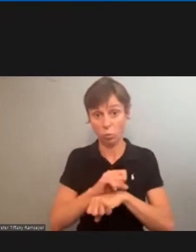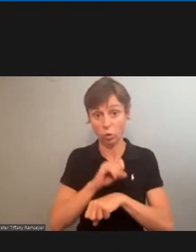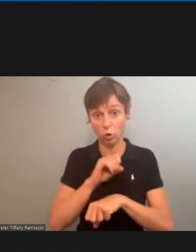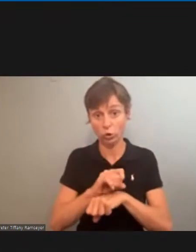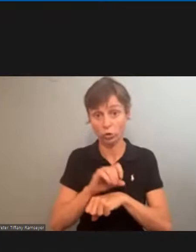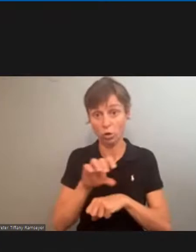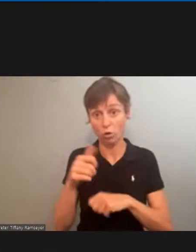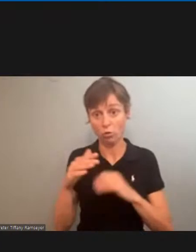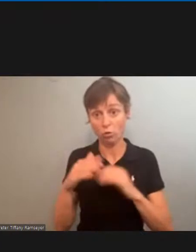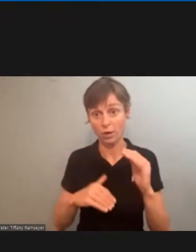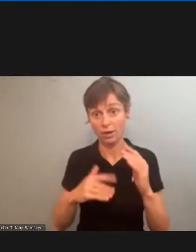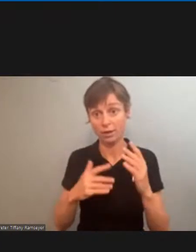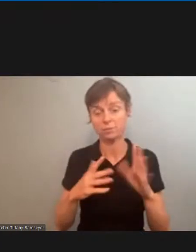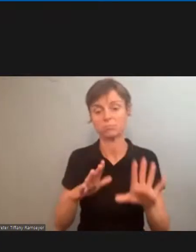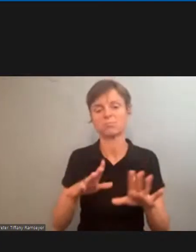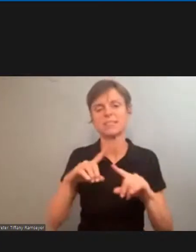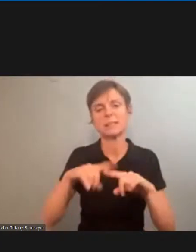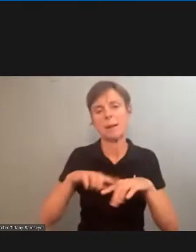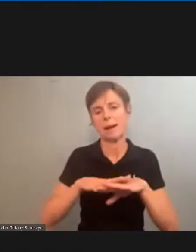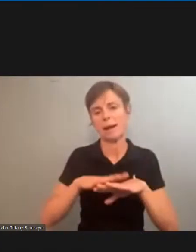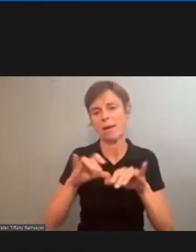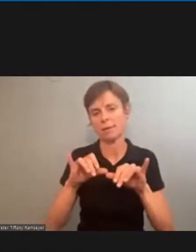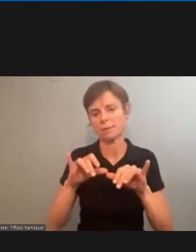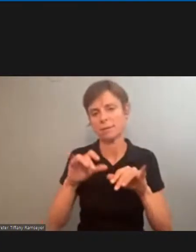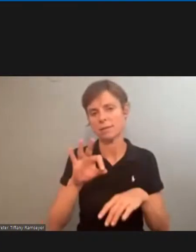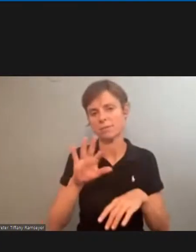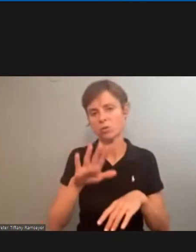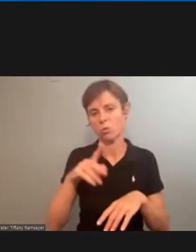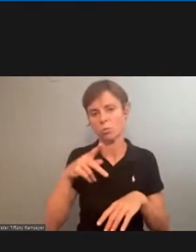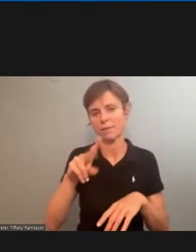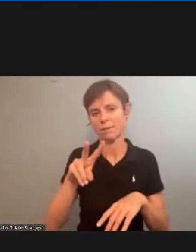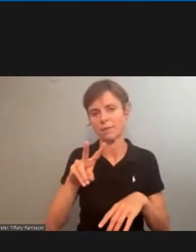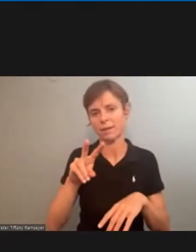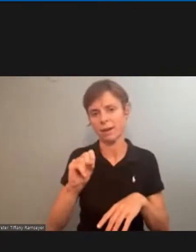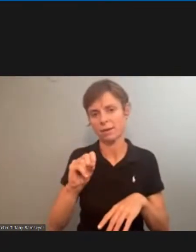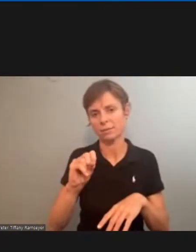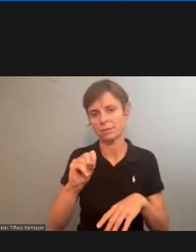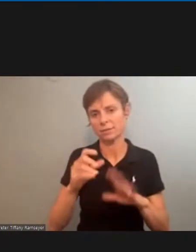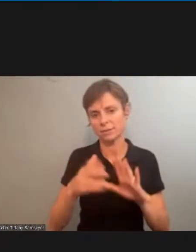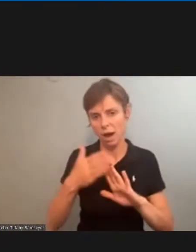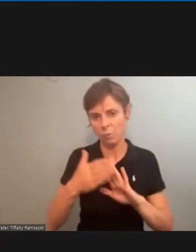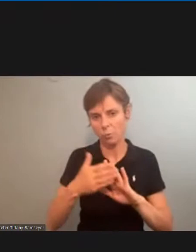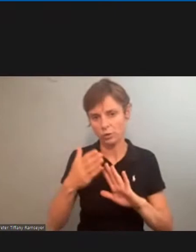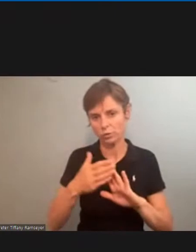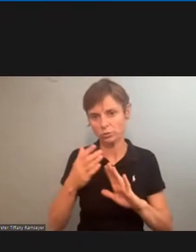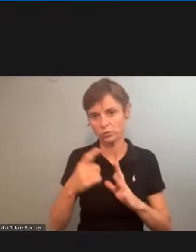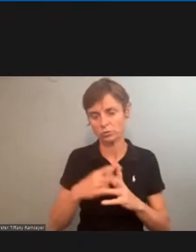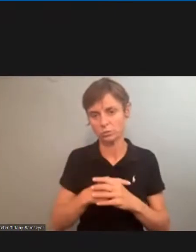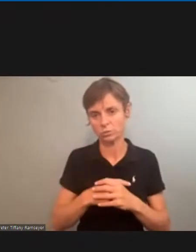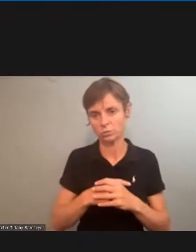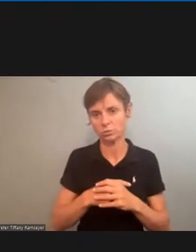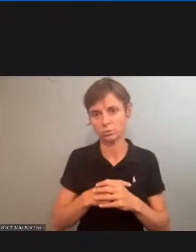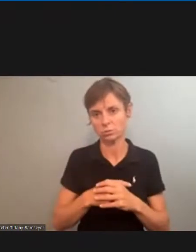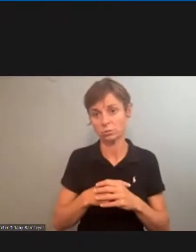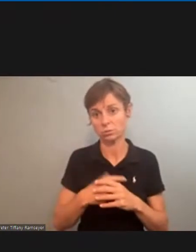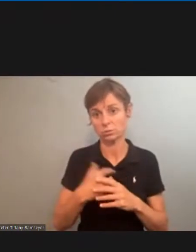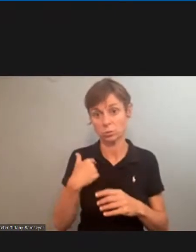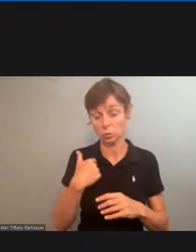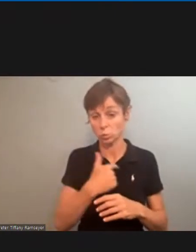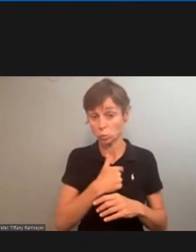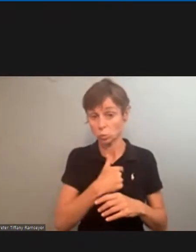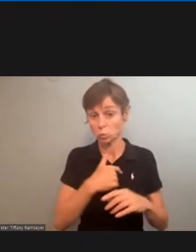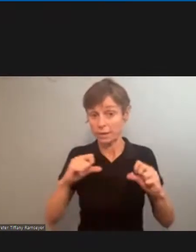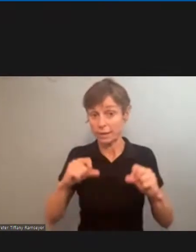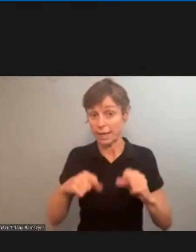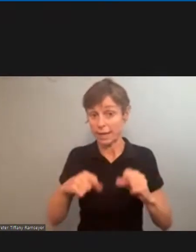depending on the size of your PVS operation, we can demand